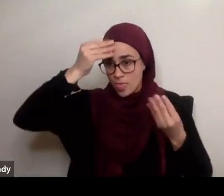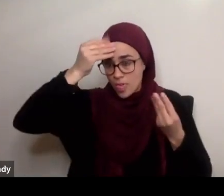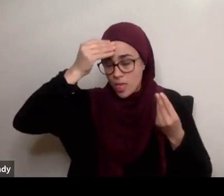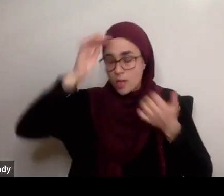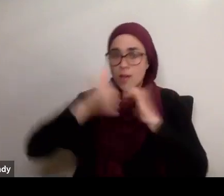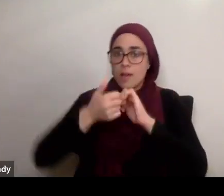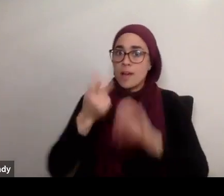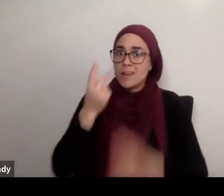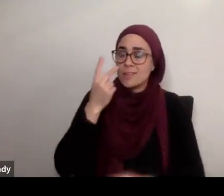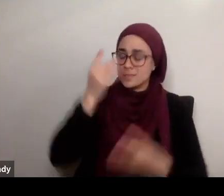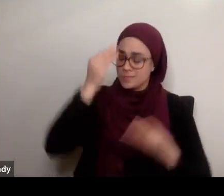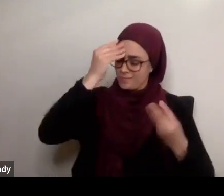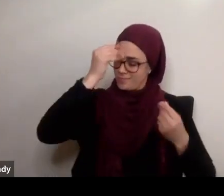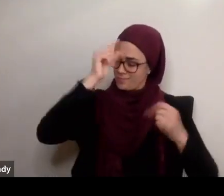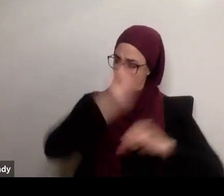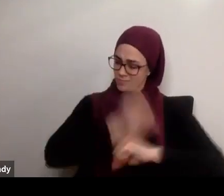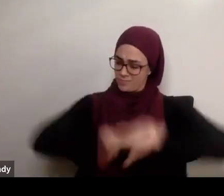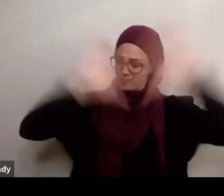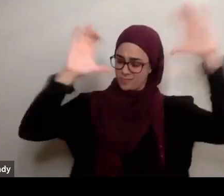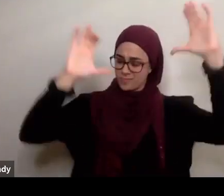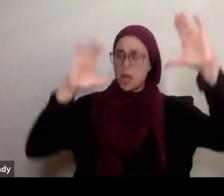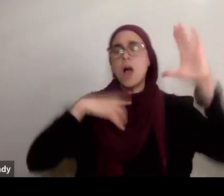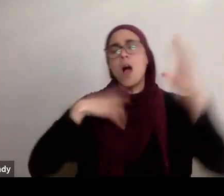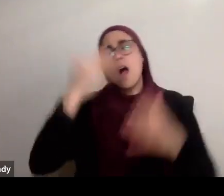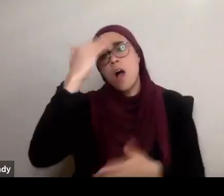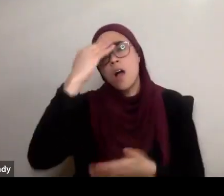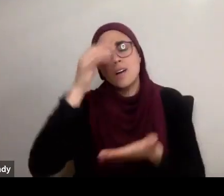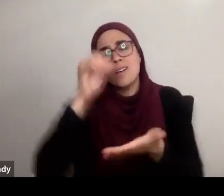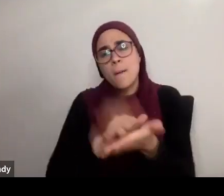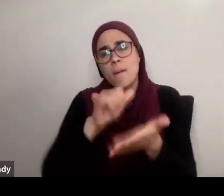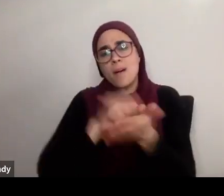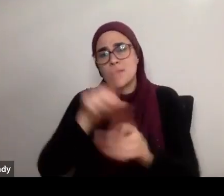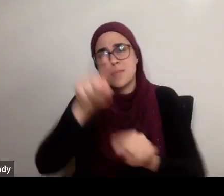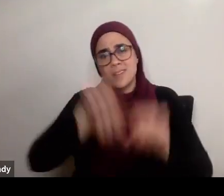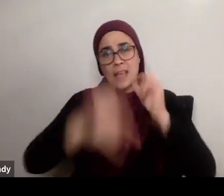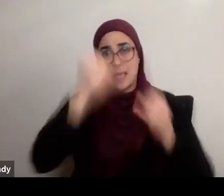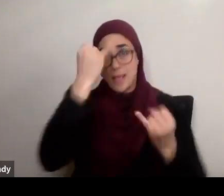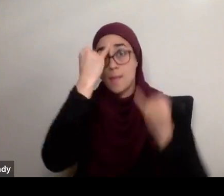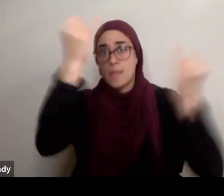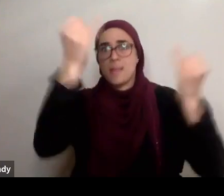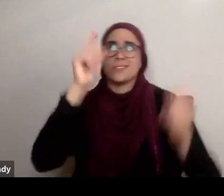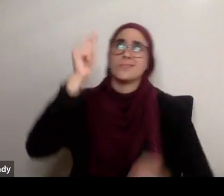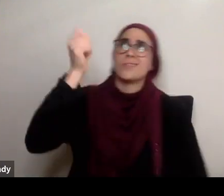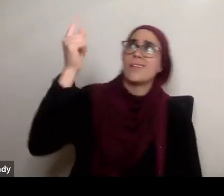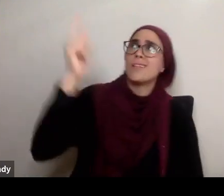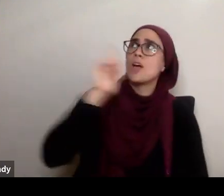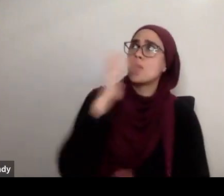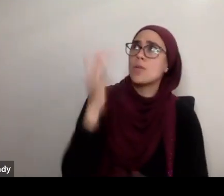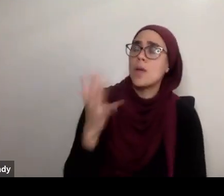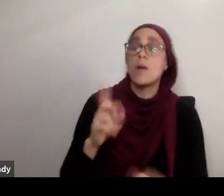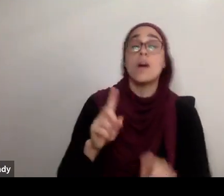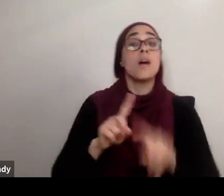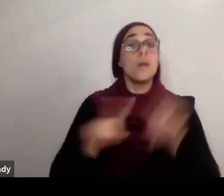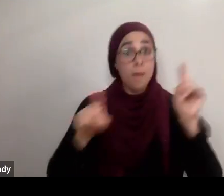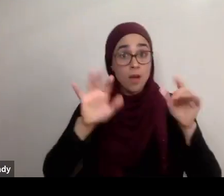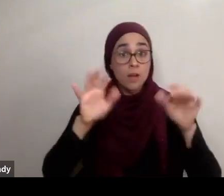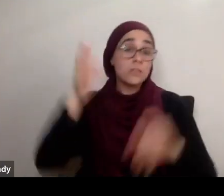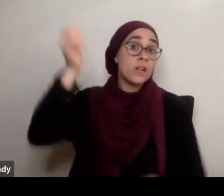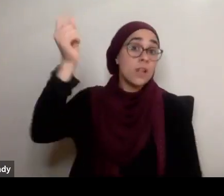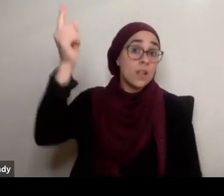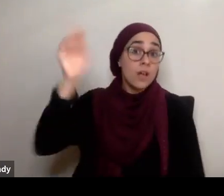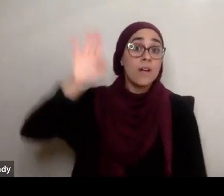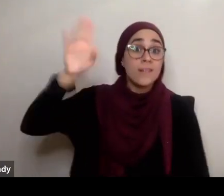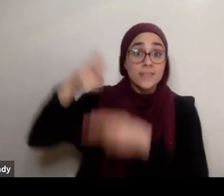conceive Allah subhanahu wa And of course we cannot imagine Allah subhanahu wa'ala, but we can associate names and attributes with Him.